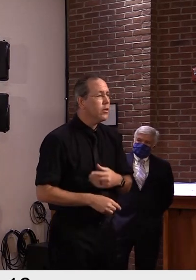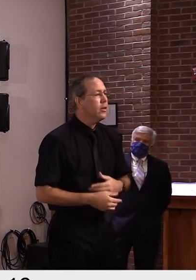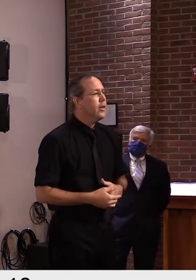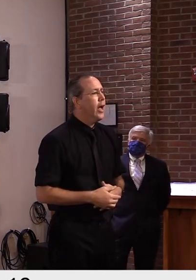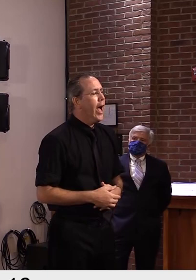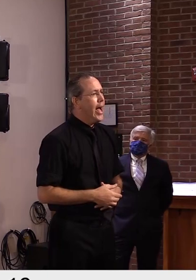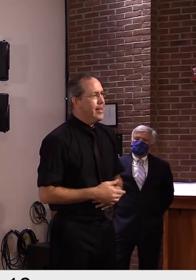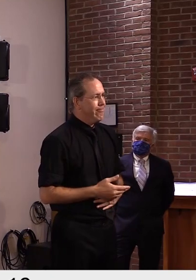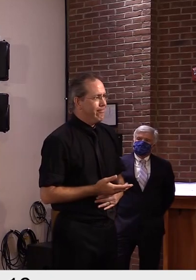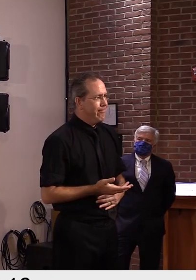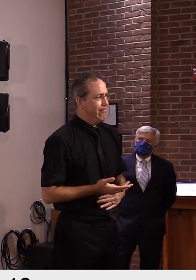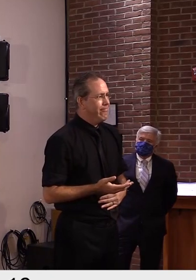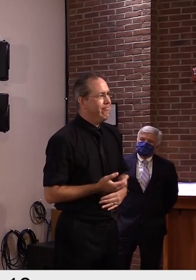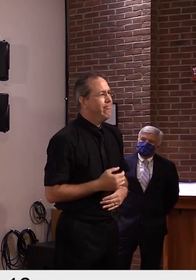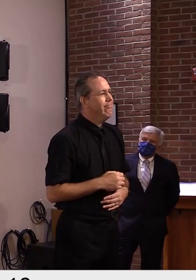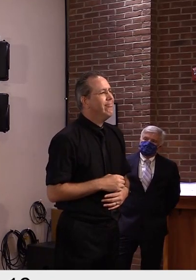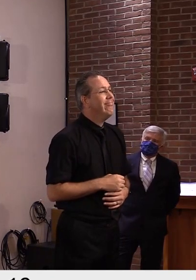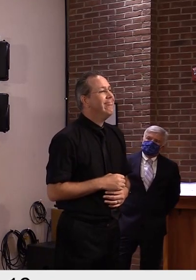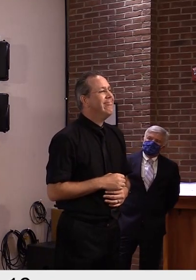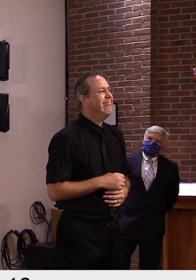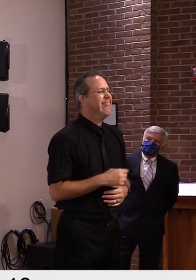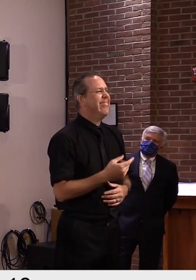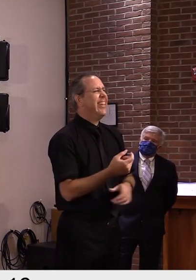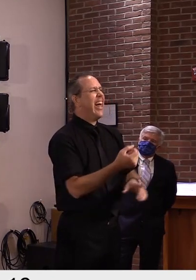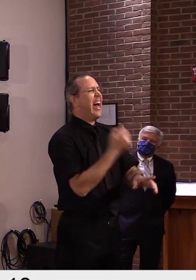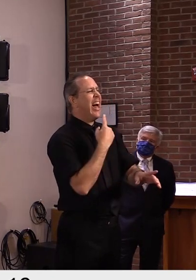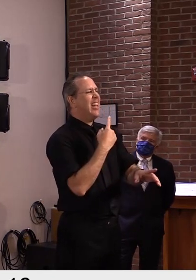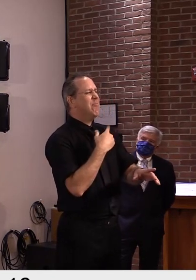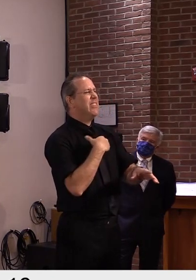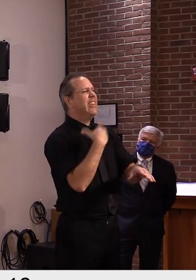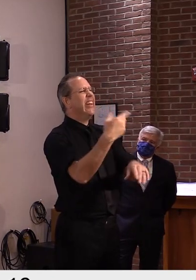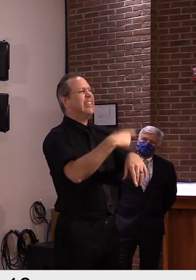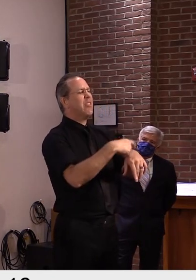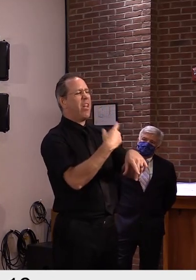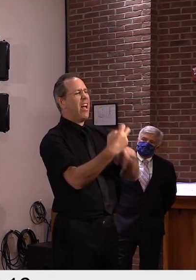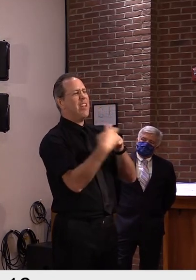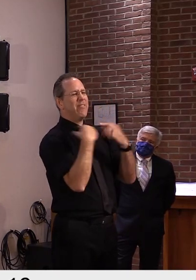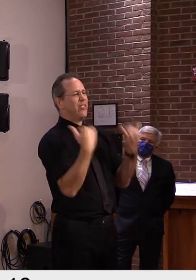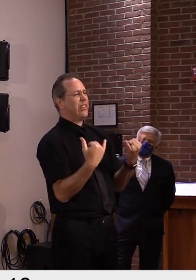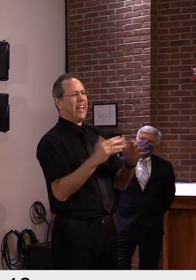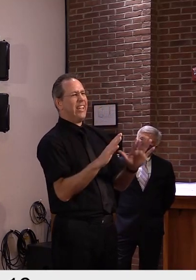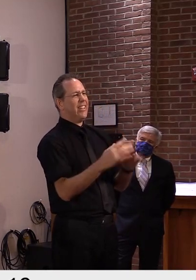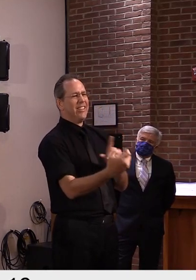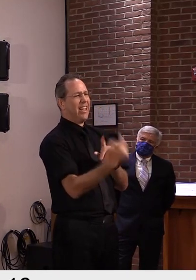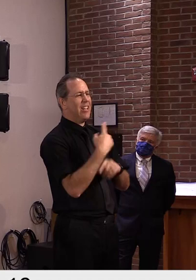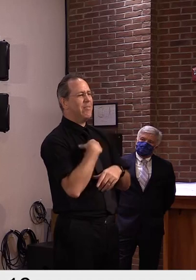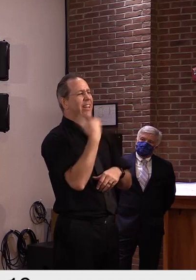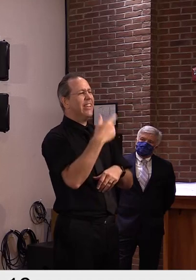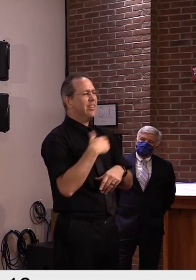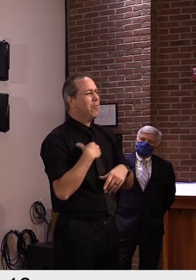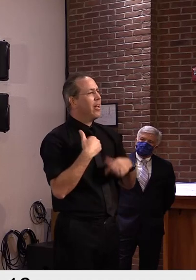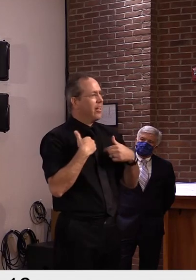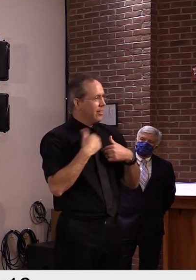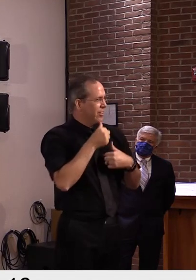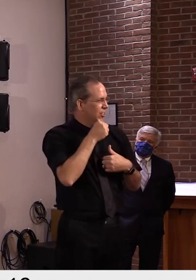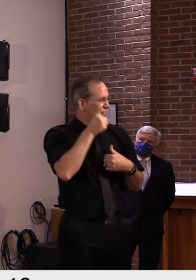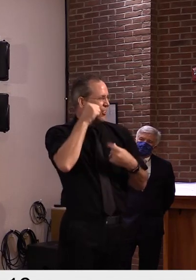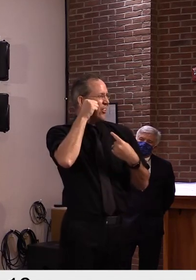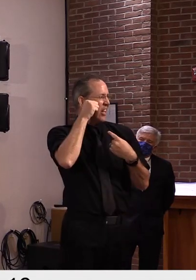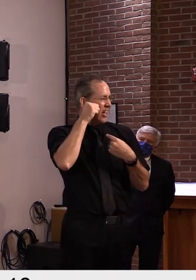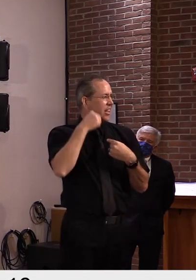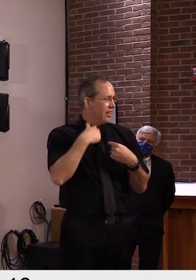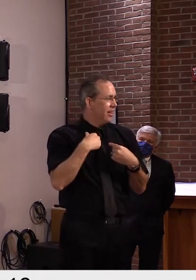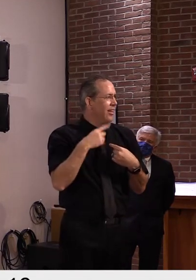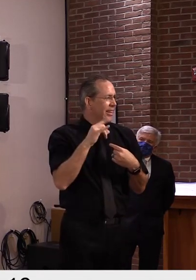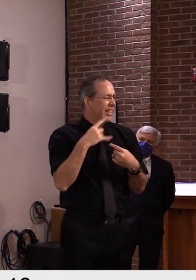microbiology team with the task of reassessing saliva testing in terms of its performance characteristics,